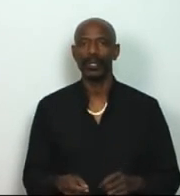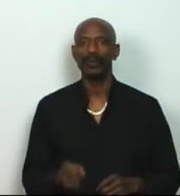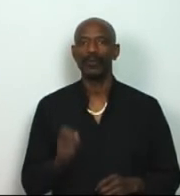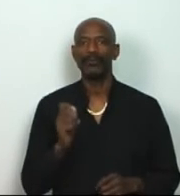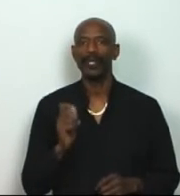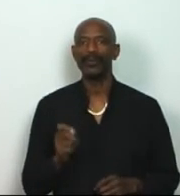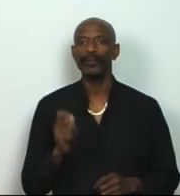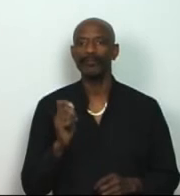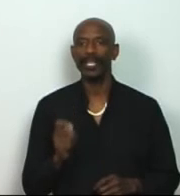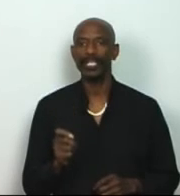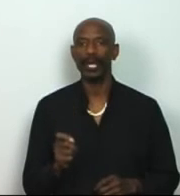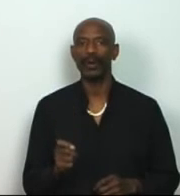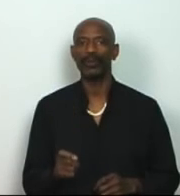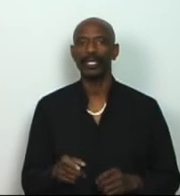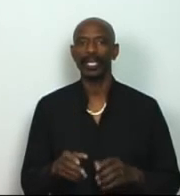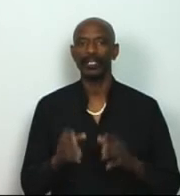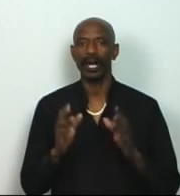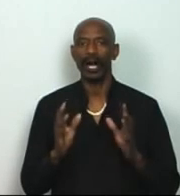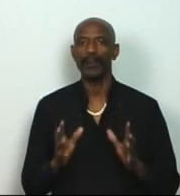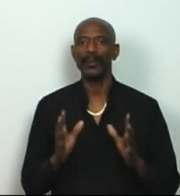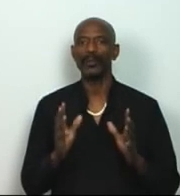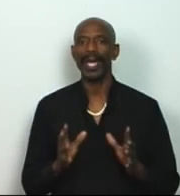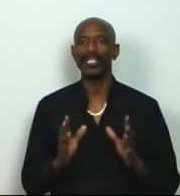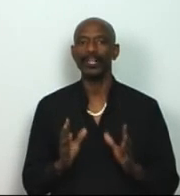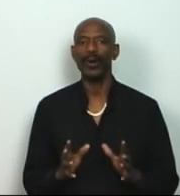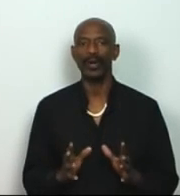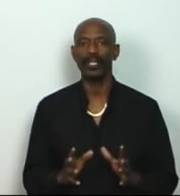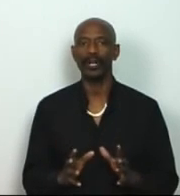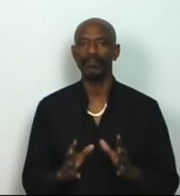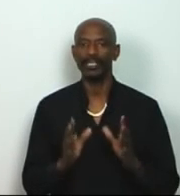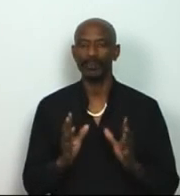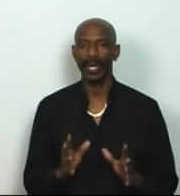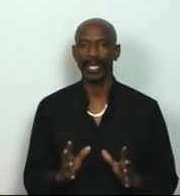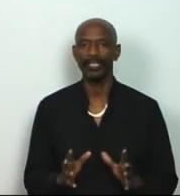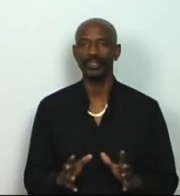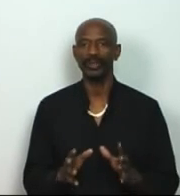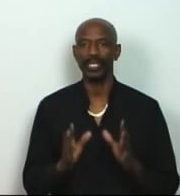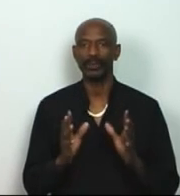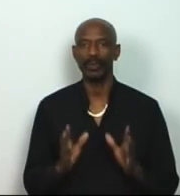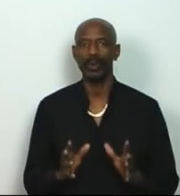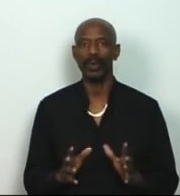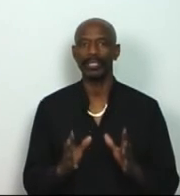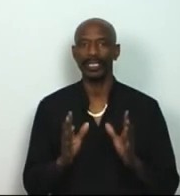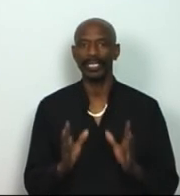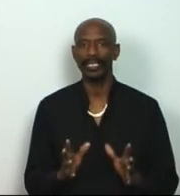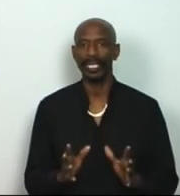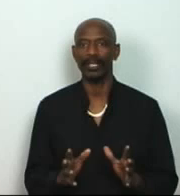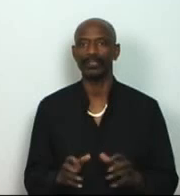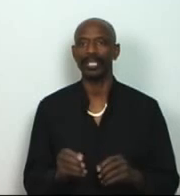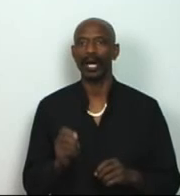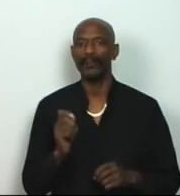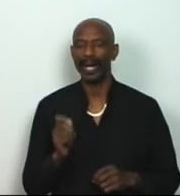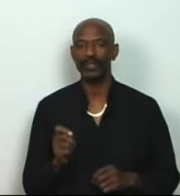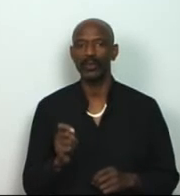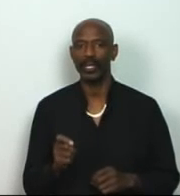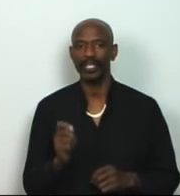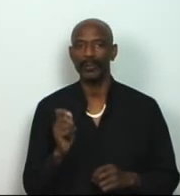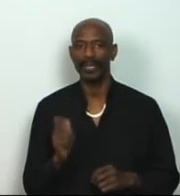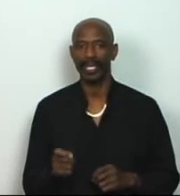review the video in the upper right corner of this page to explore the details about the one-year plan.